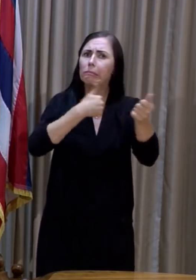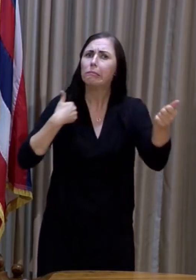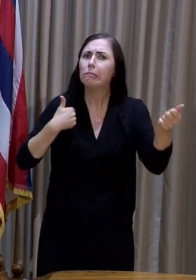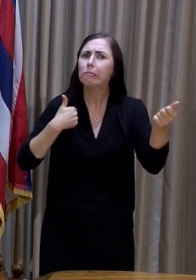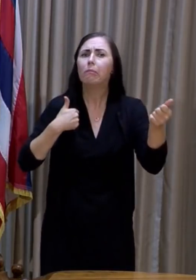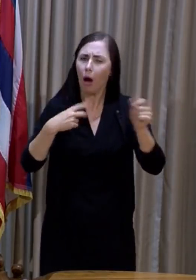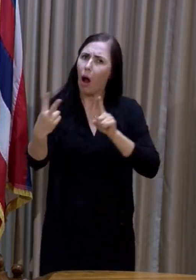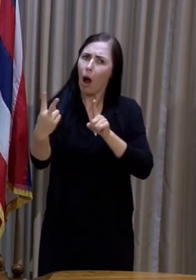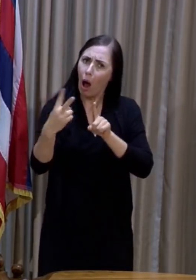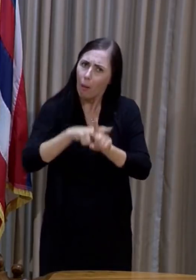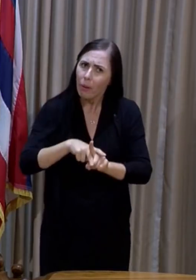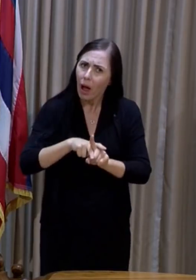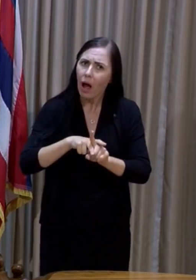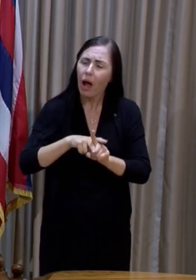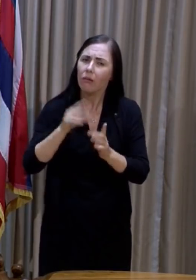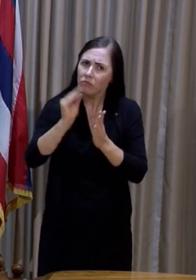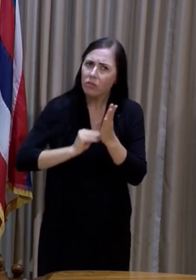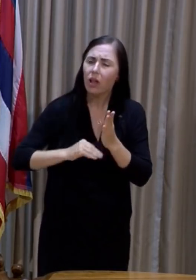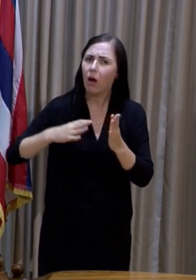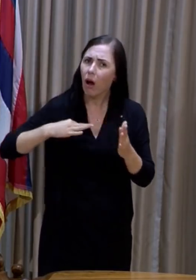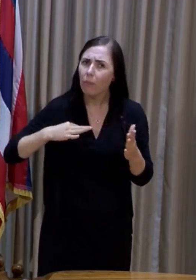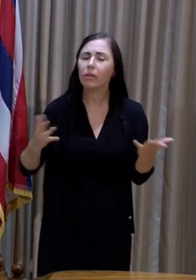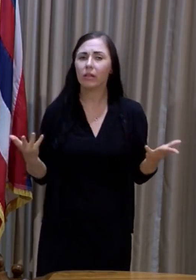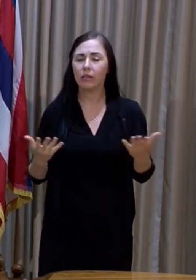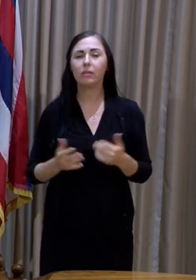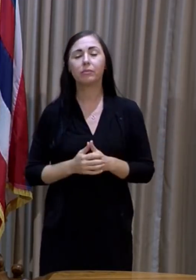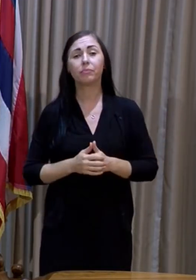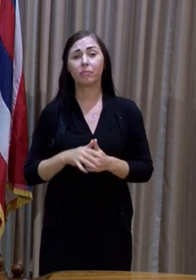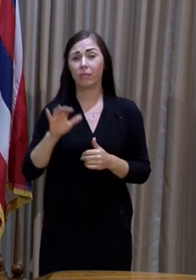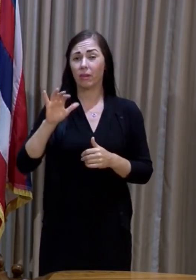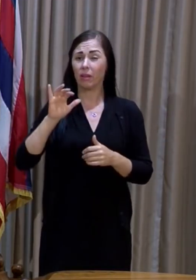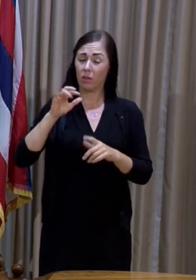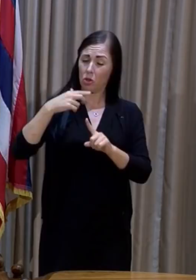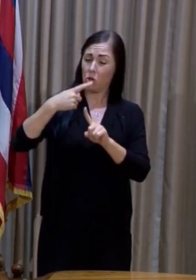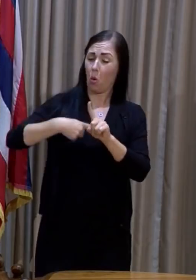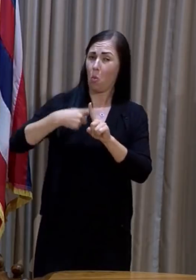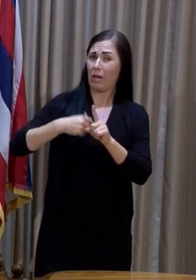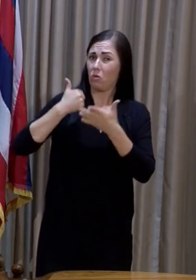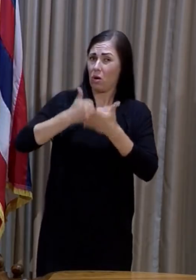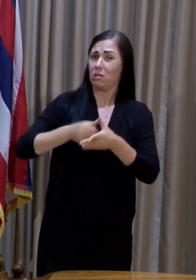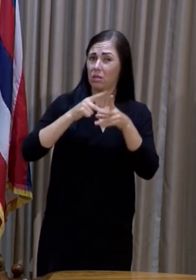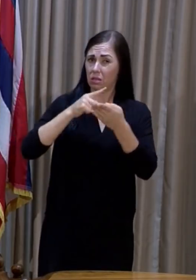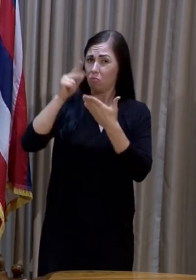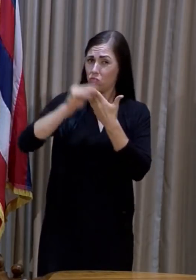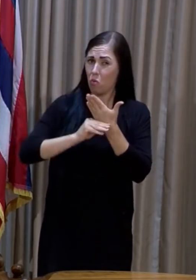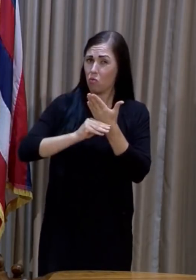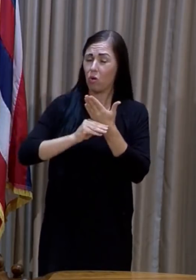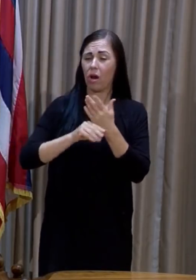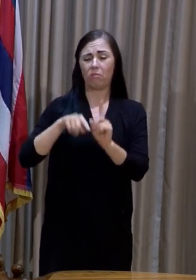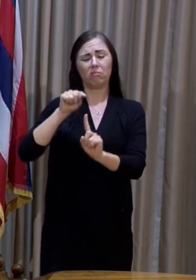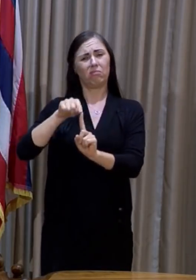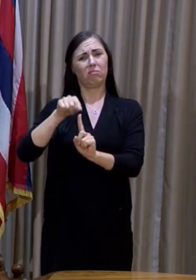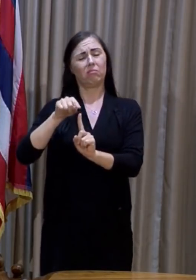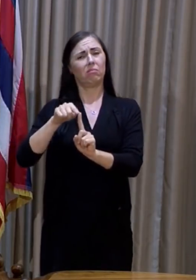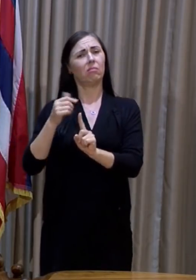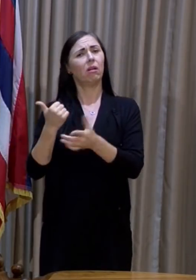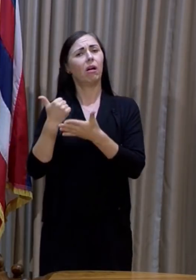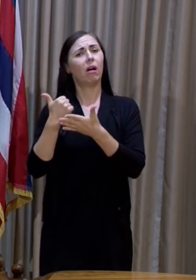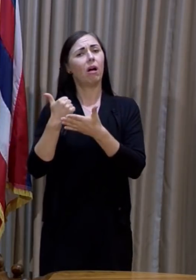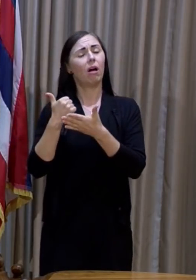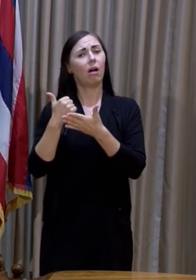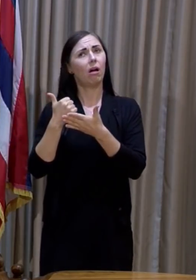I would like to remind people that the rental assistance program also allows you to